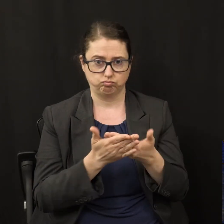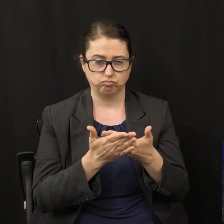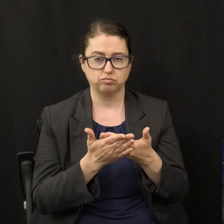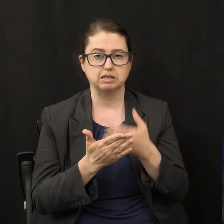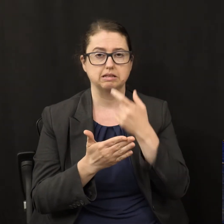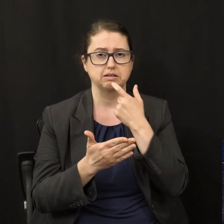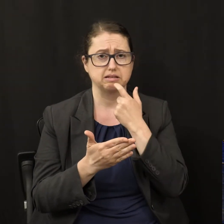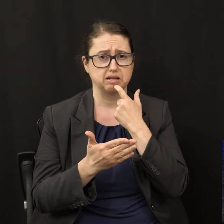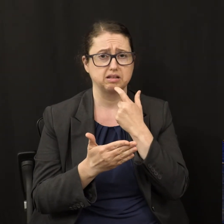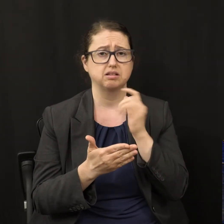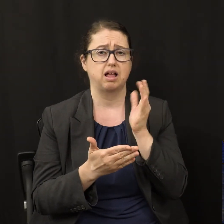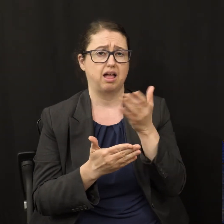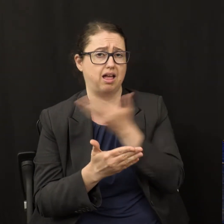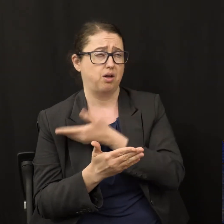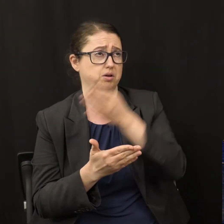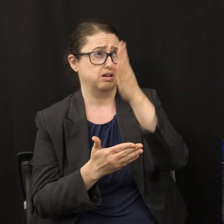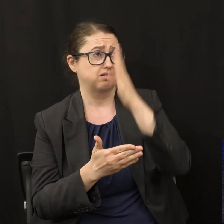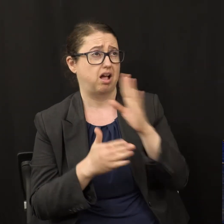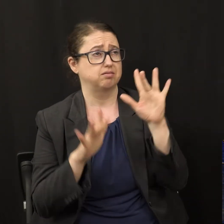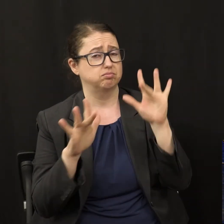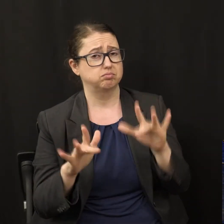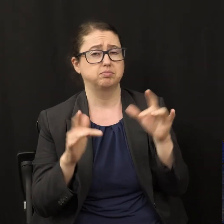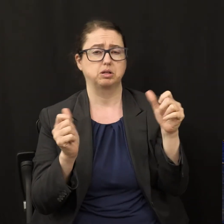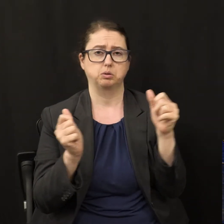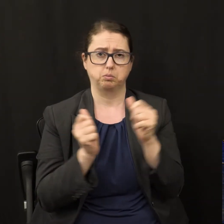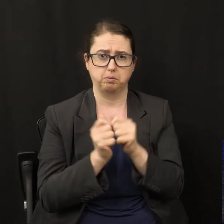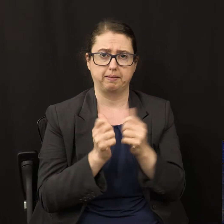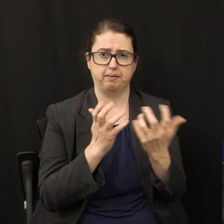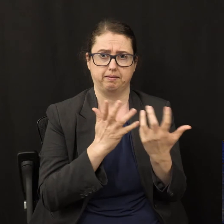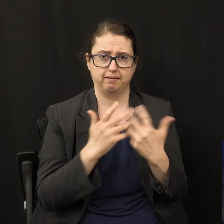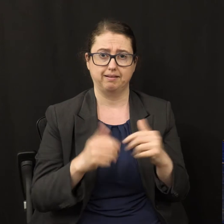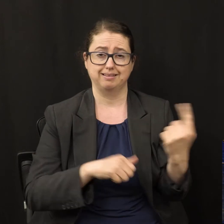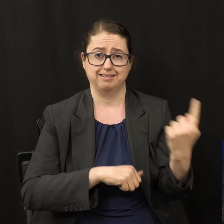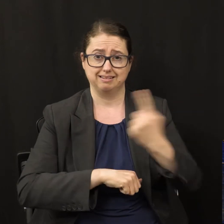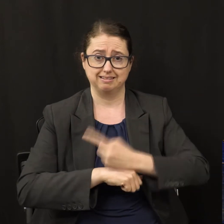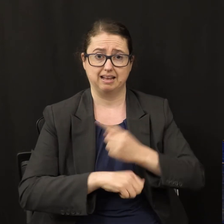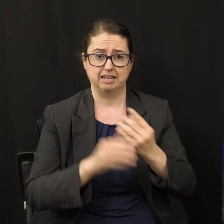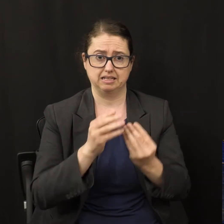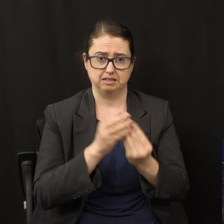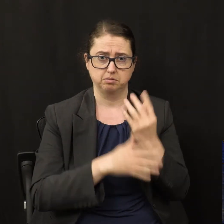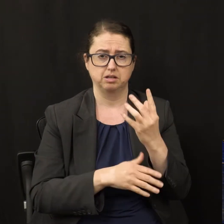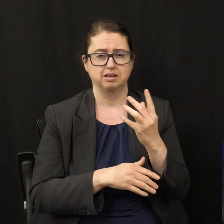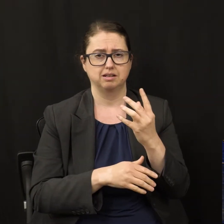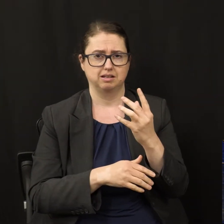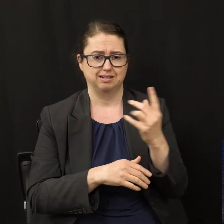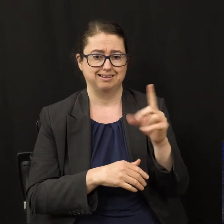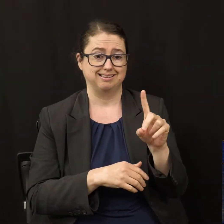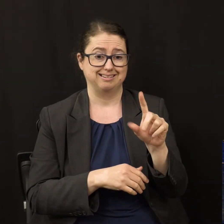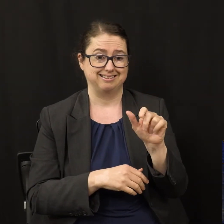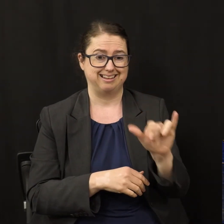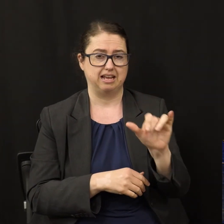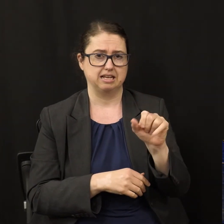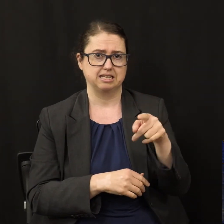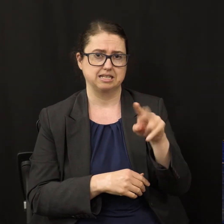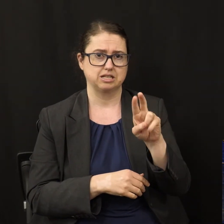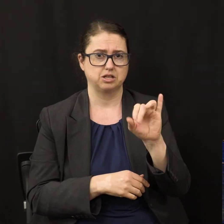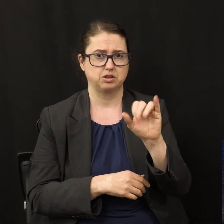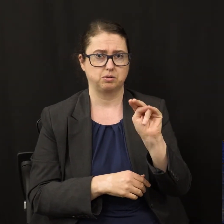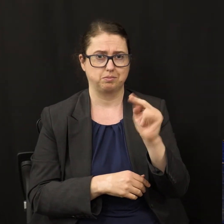mercy of our God, with which the day spring, it's two words in Greek, anatole heliu, which means the rising sun.